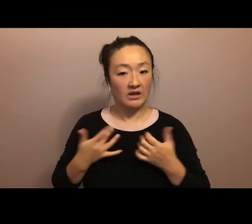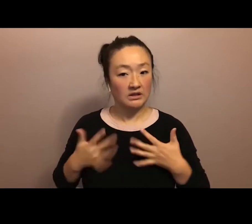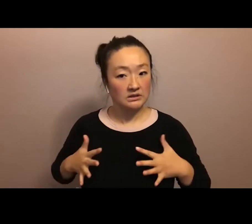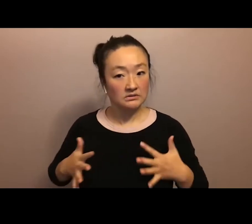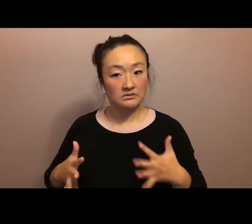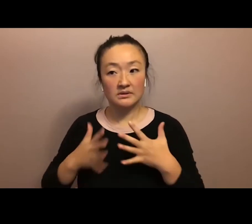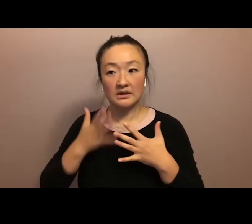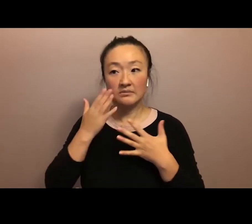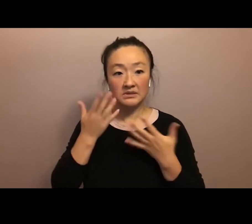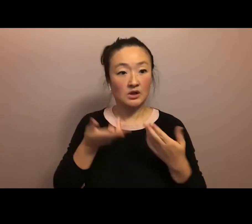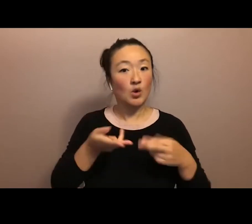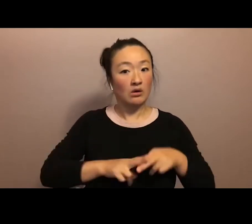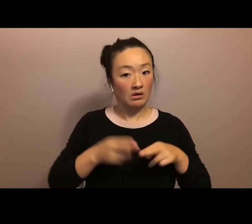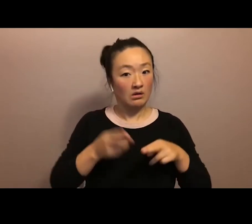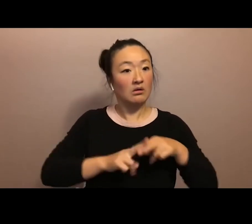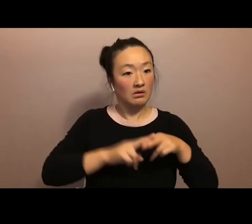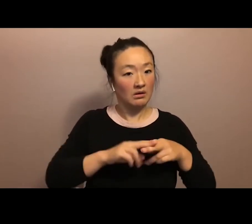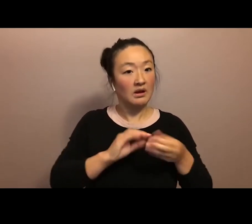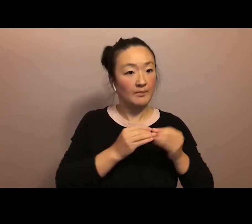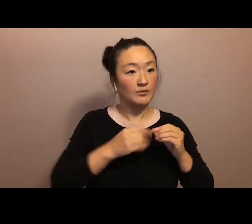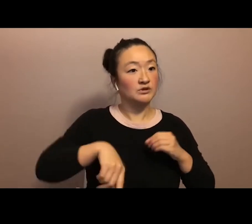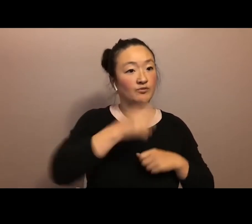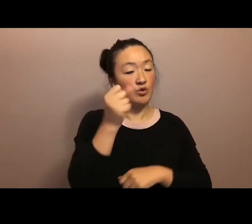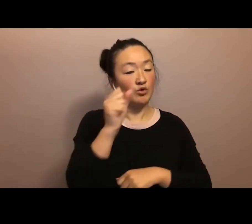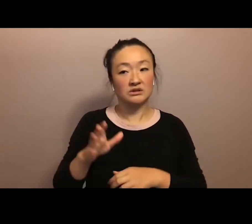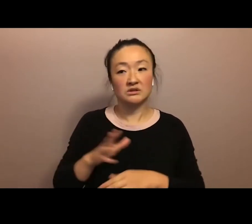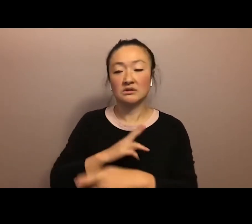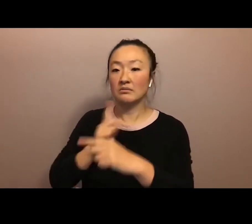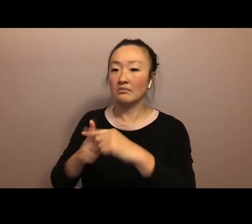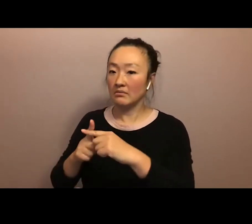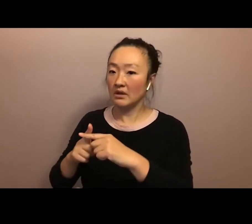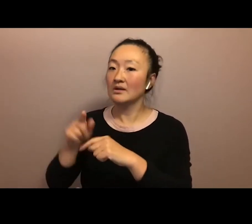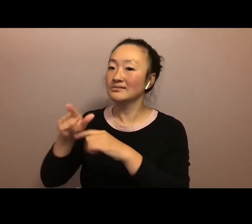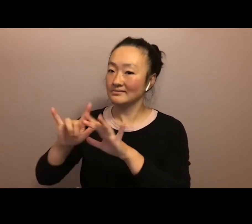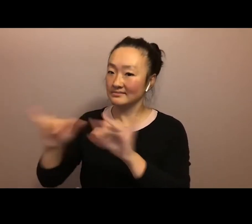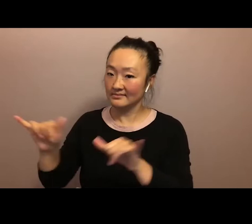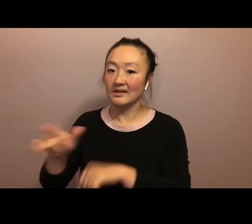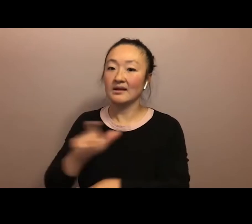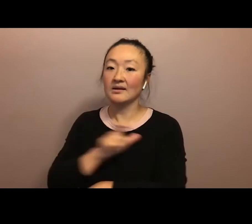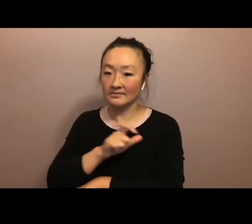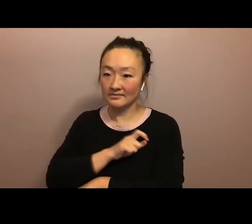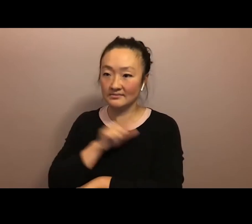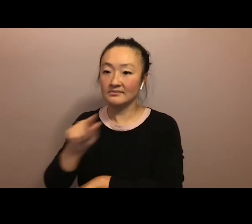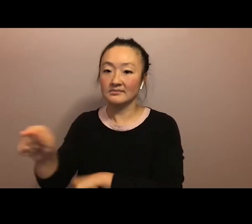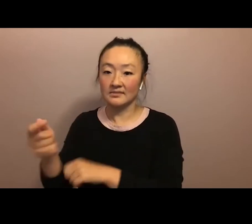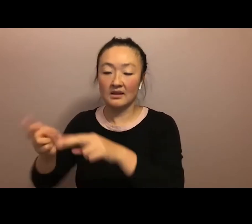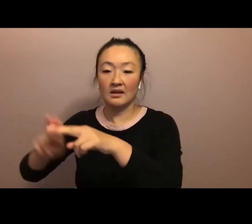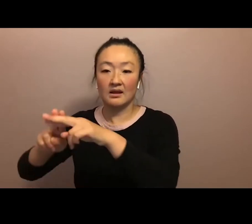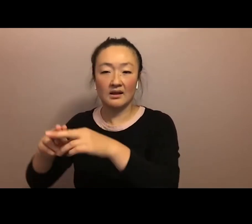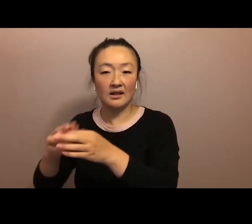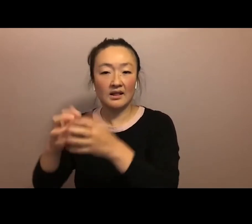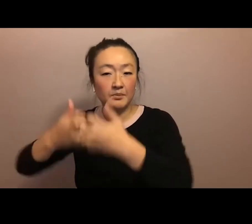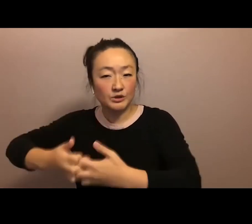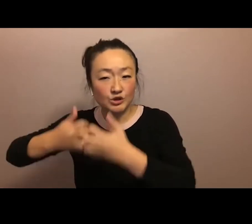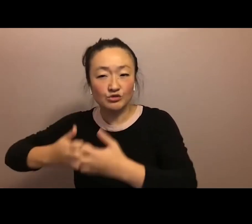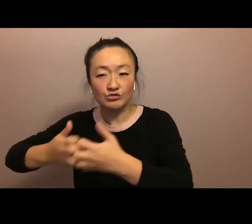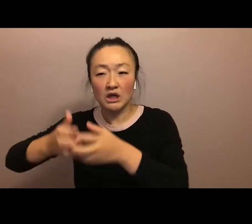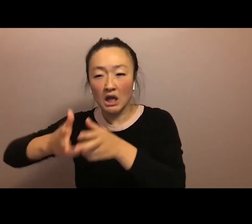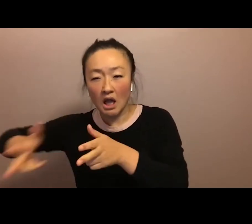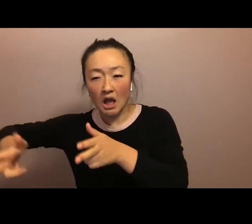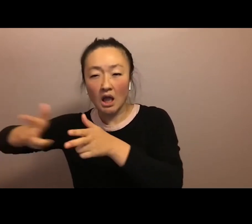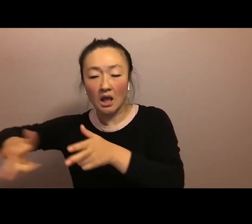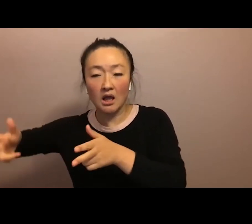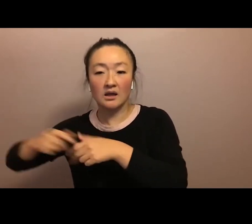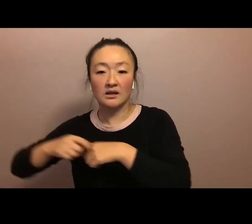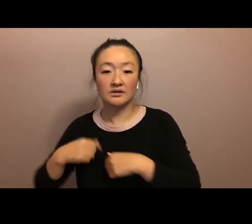the numbers of enforcement officers and their weaponry and machinery. As we grew to possibly the greatest activation of our